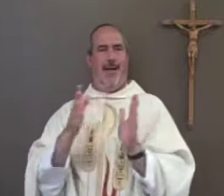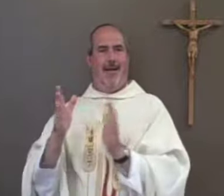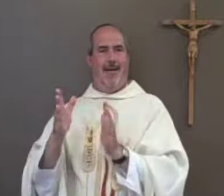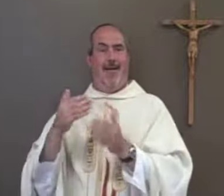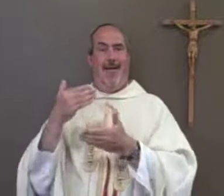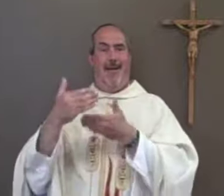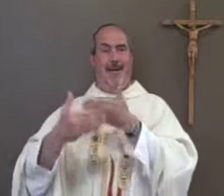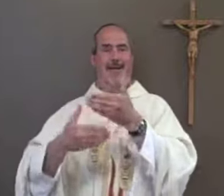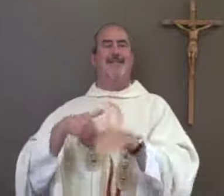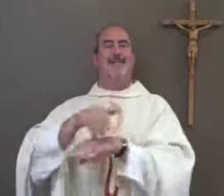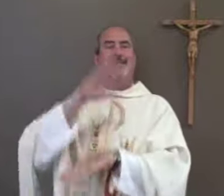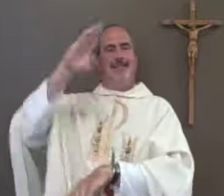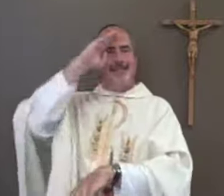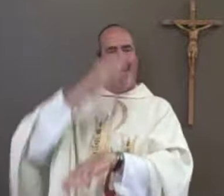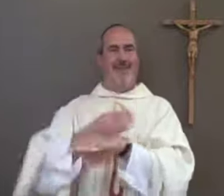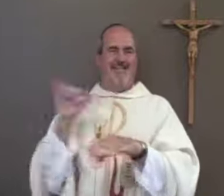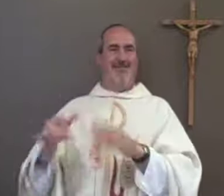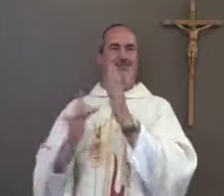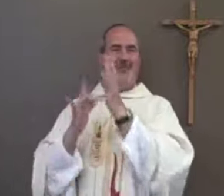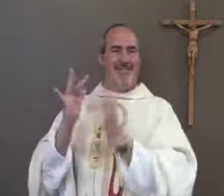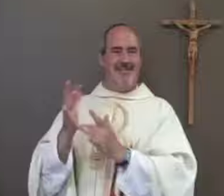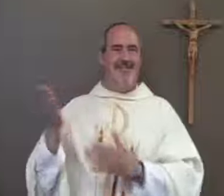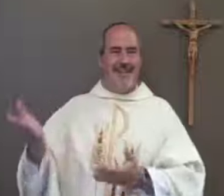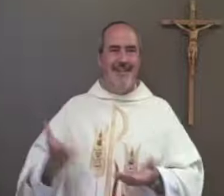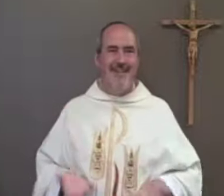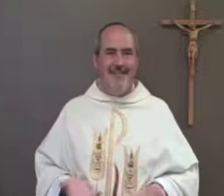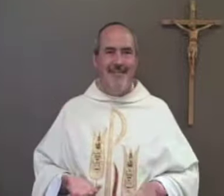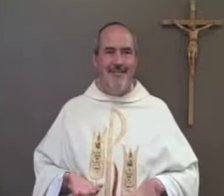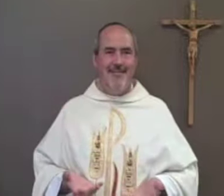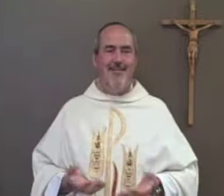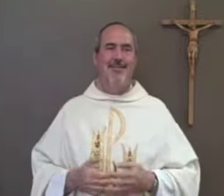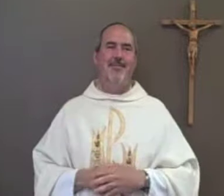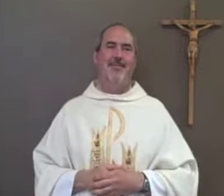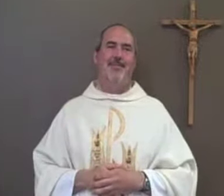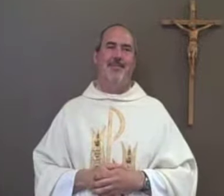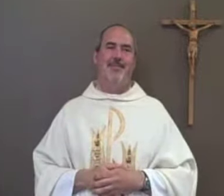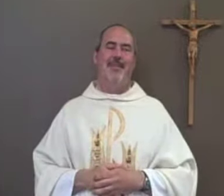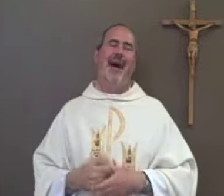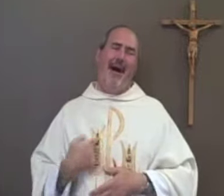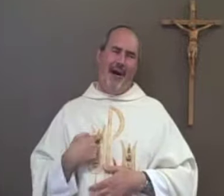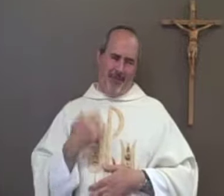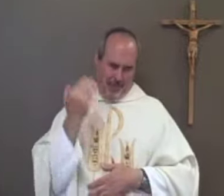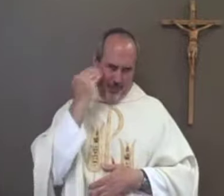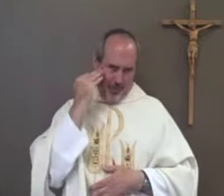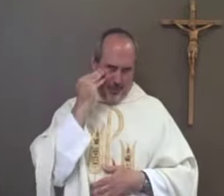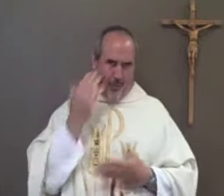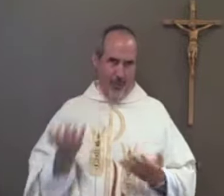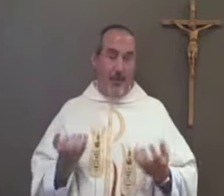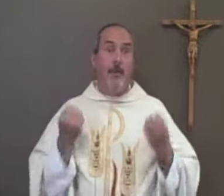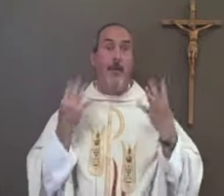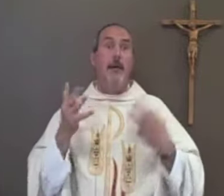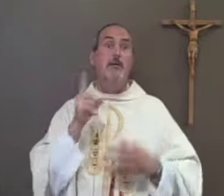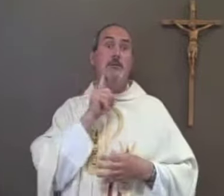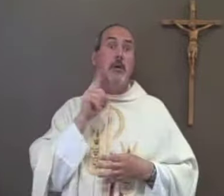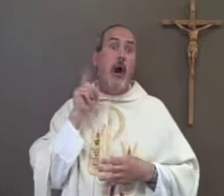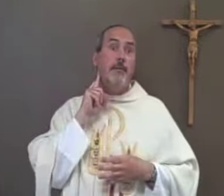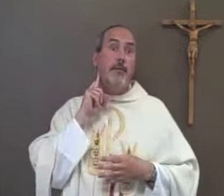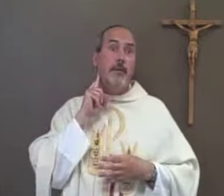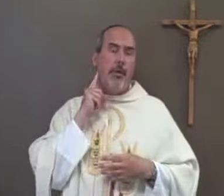it even talks about God's plan to send his son Jesus Christ I know that